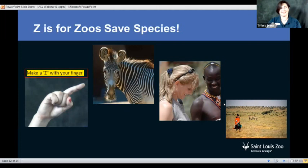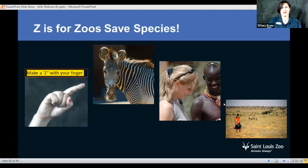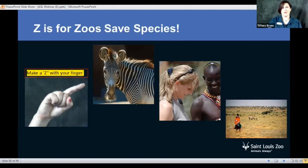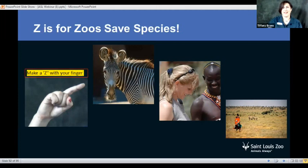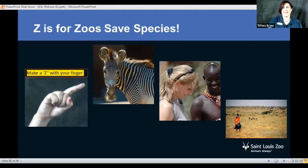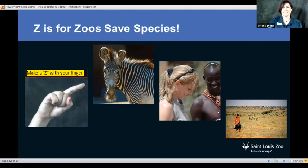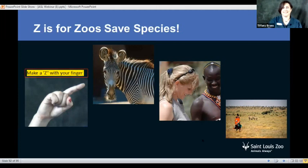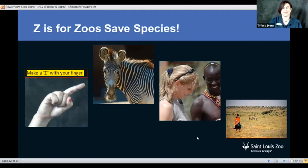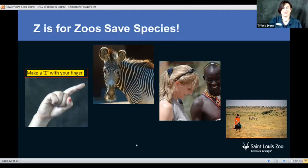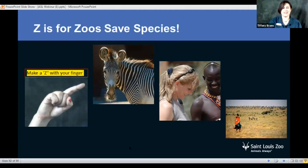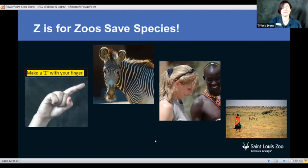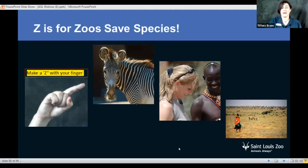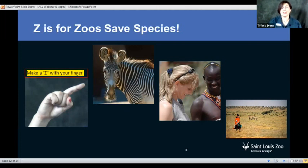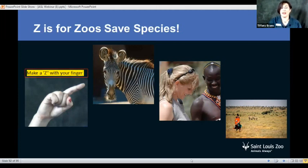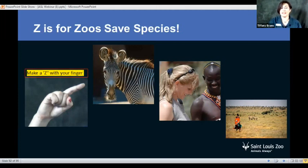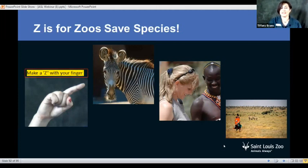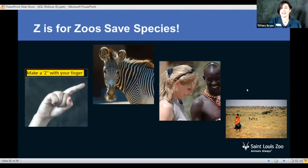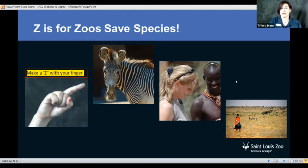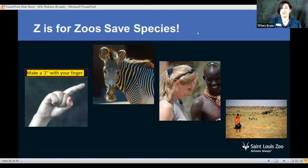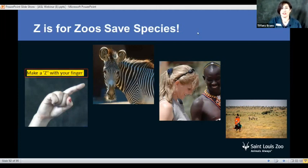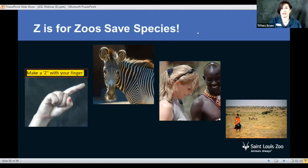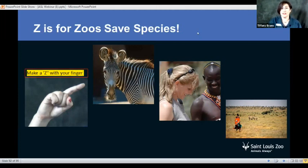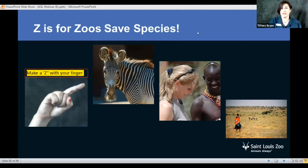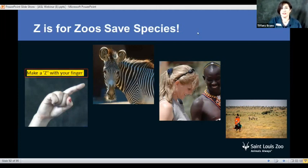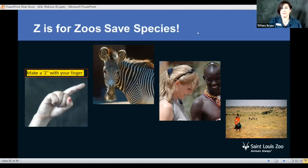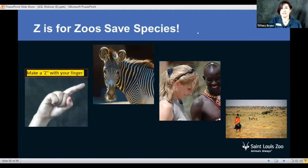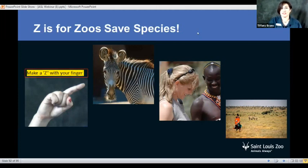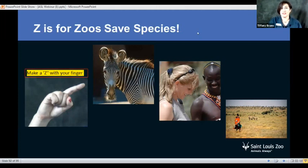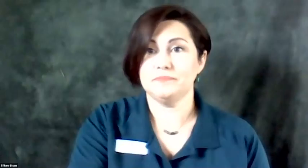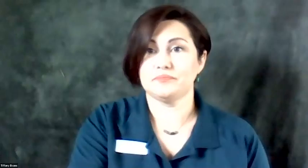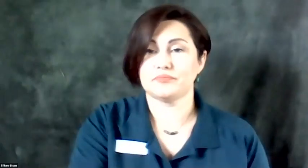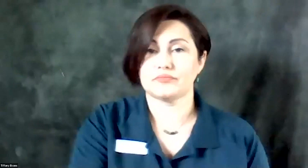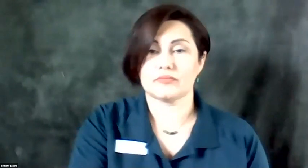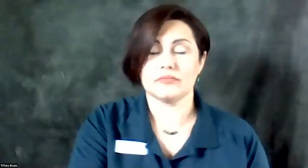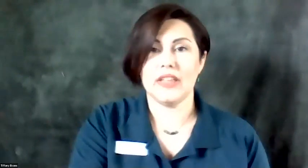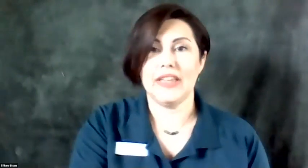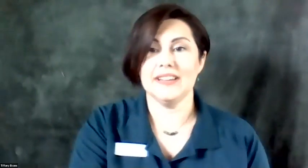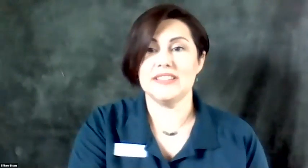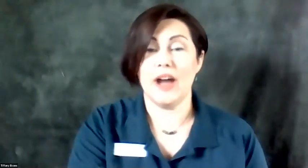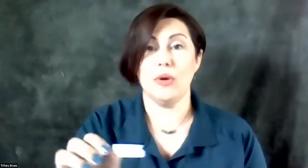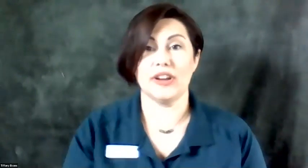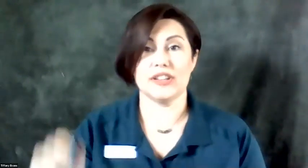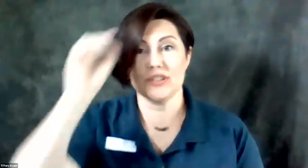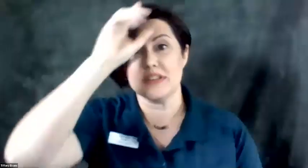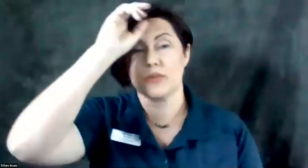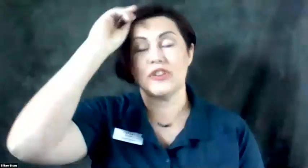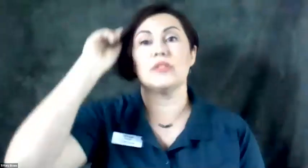Okay great job. So I'm going to go ahead and stop sharing my screen. And now what we're going to do is review the